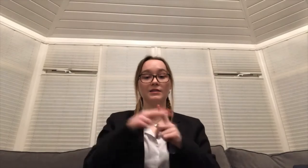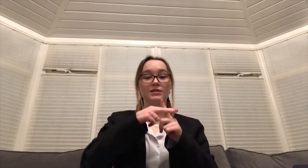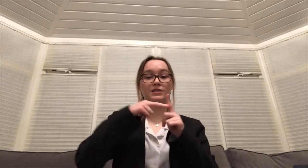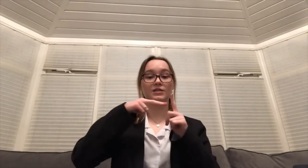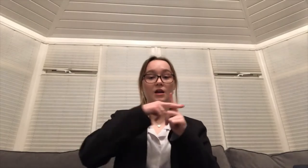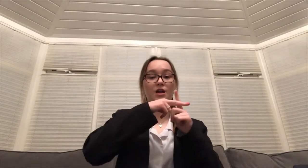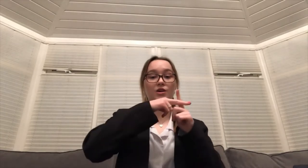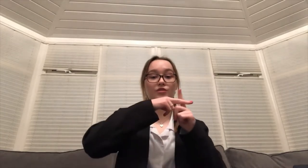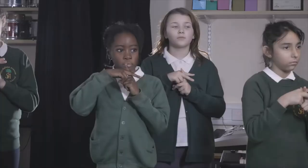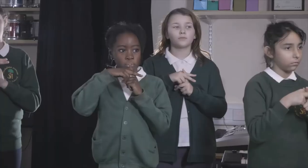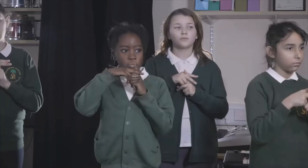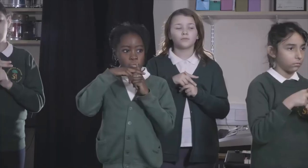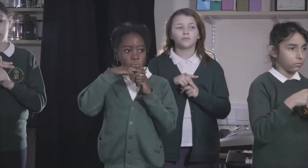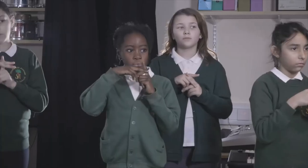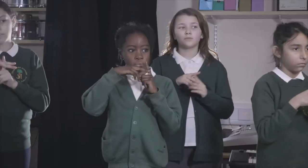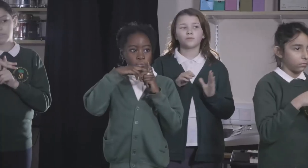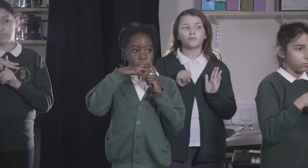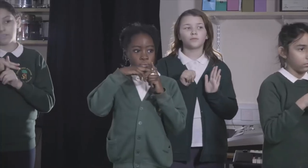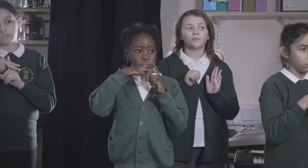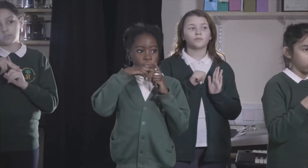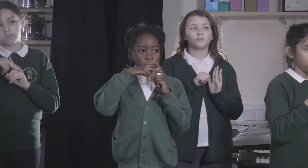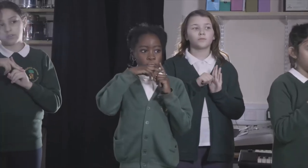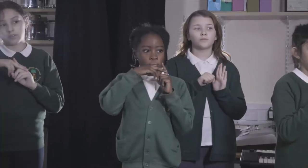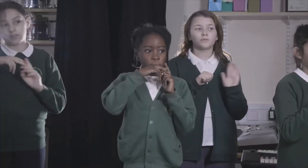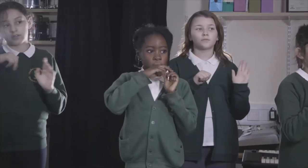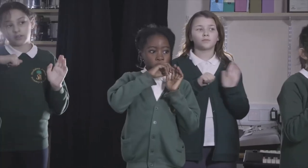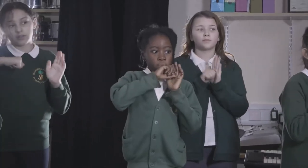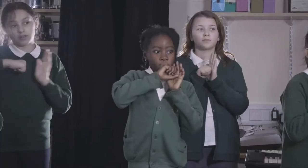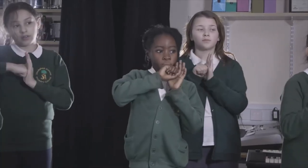Intolerance we must attack